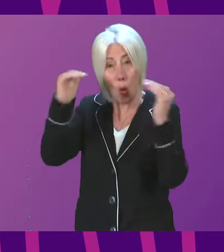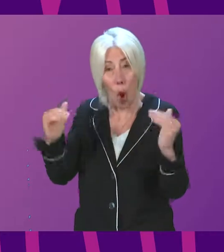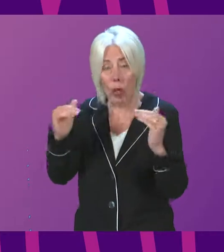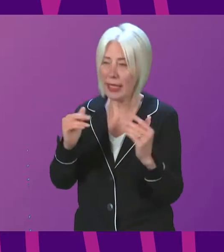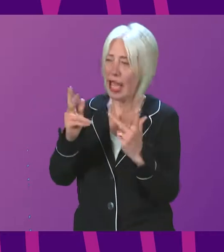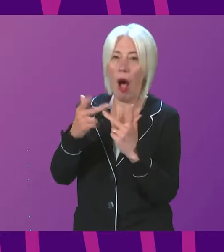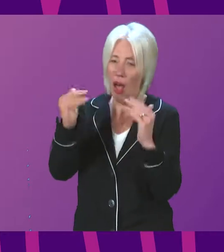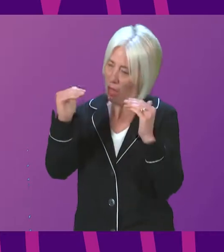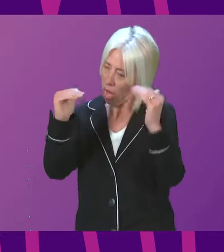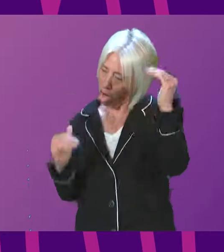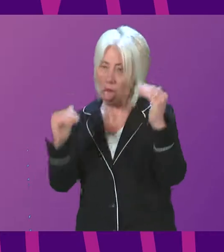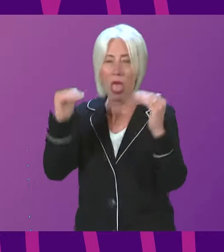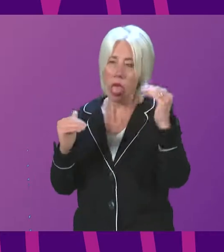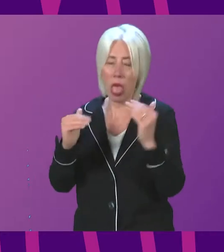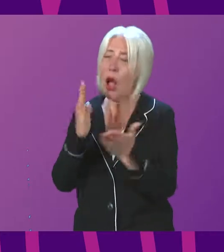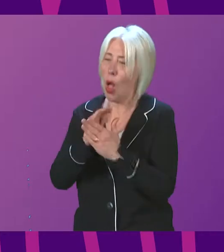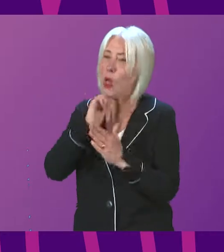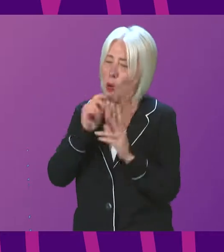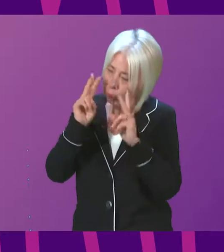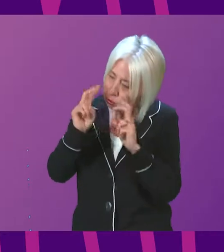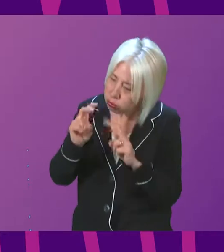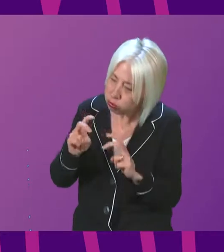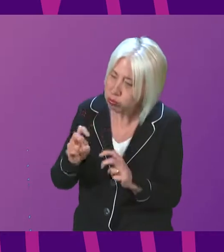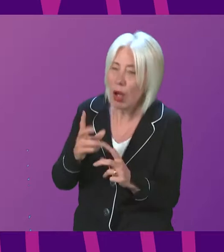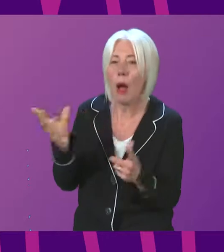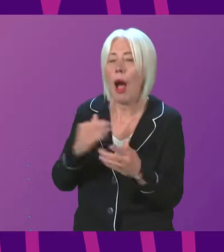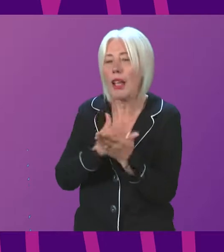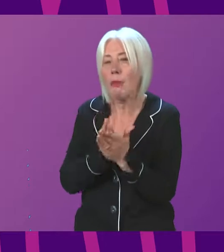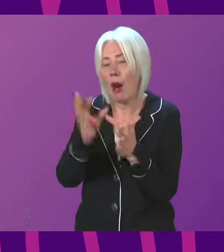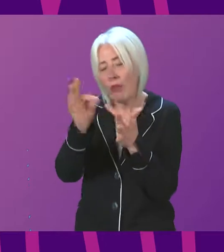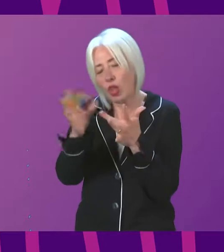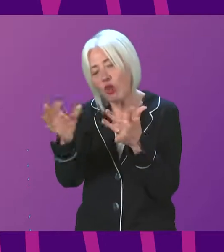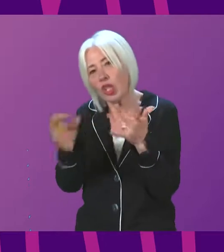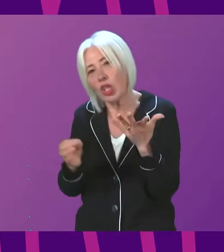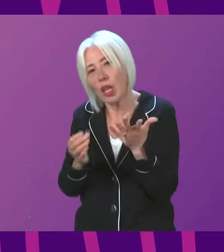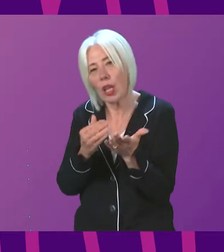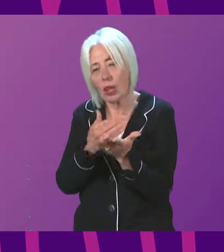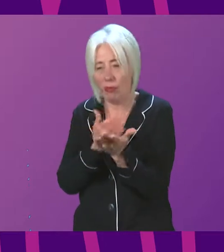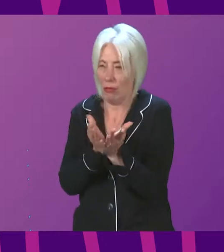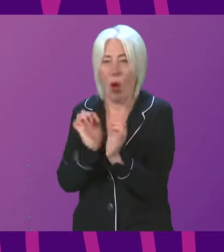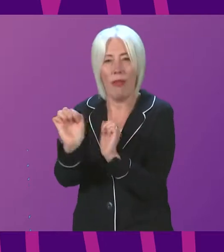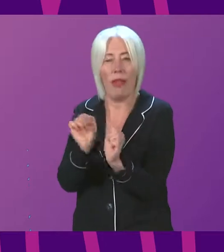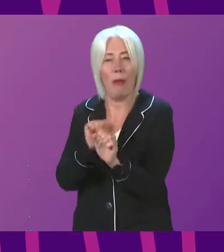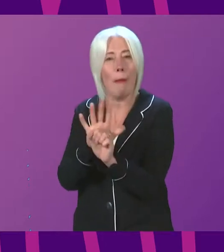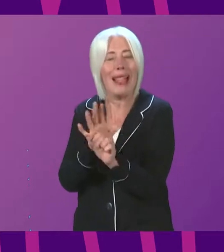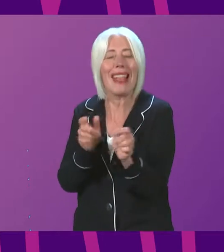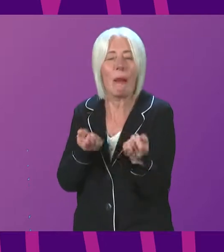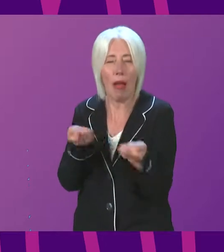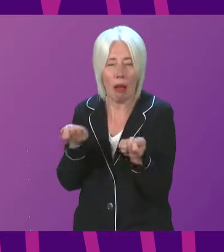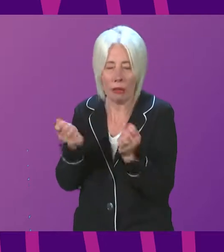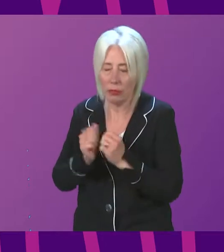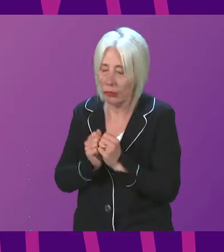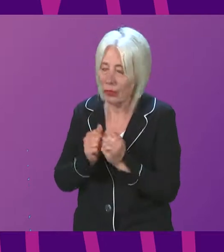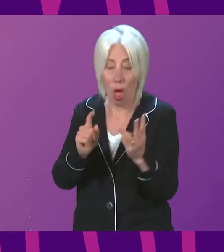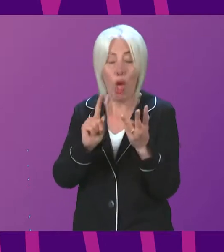as part of its assessment of each of the strategic elements of the handling of the pandemic. The Third Amendment involves a